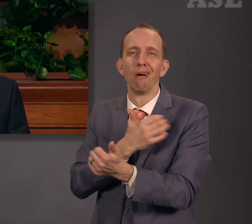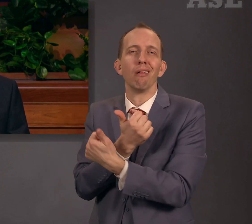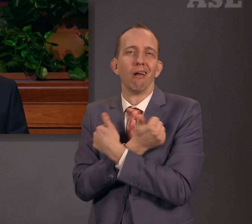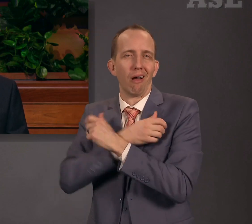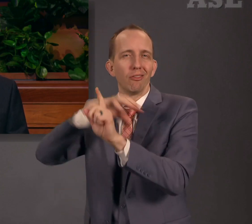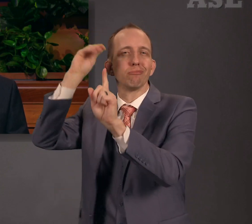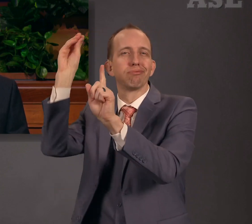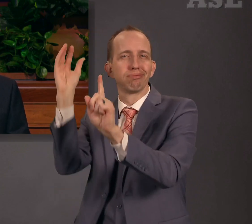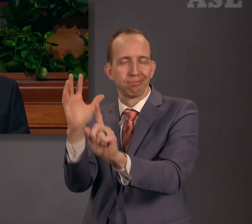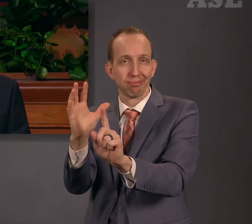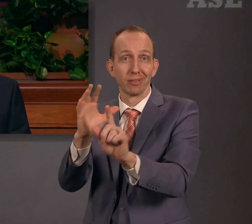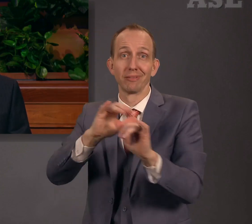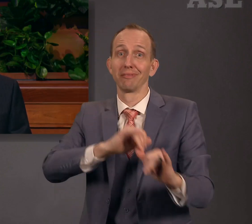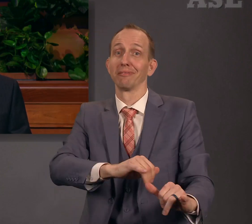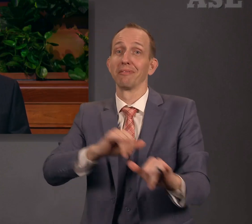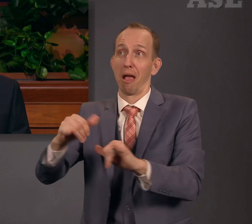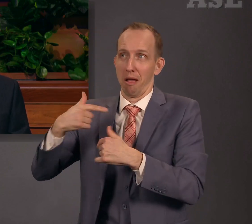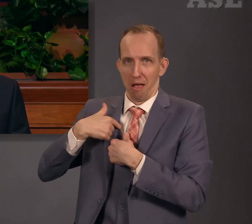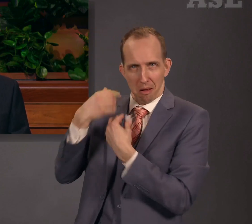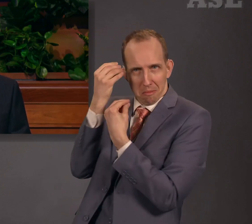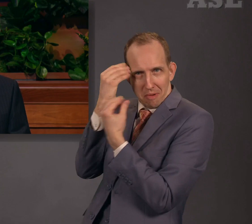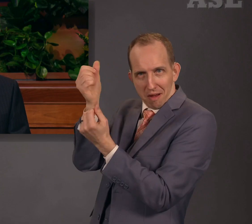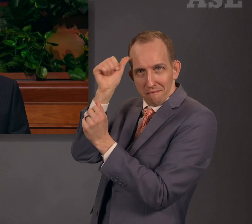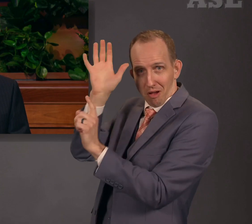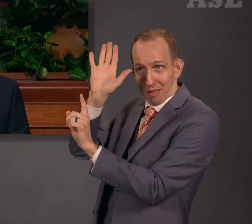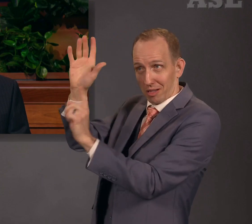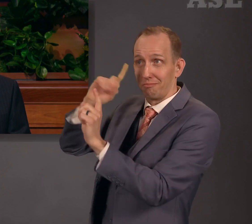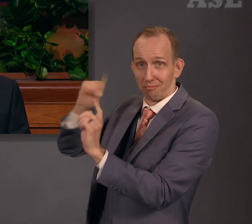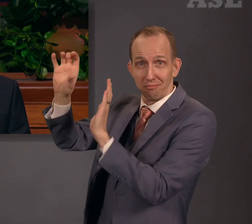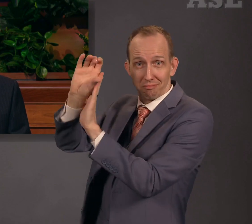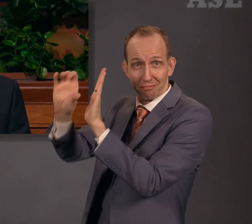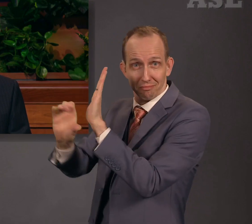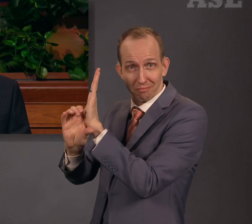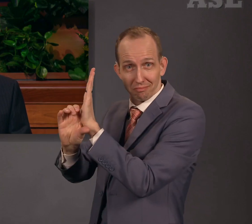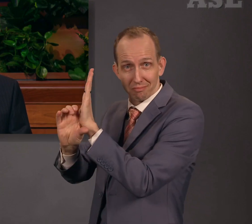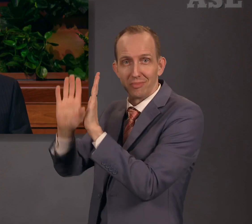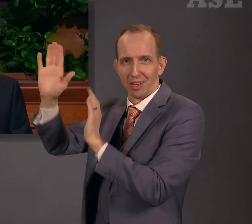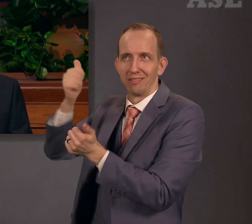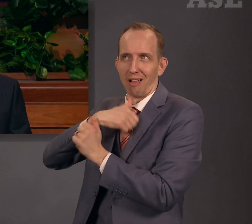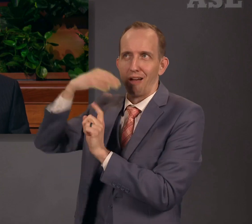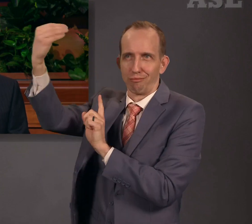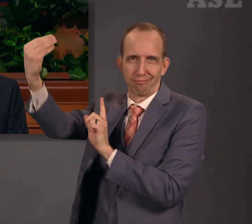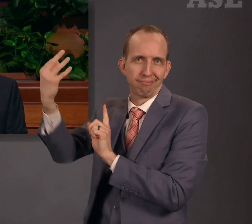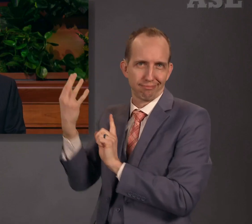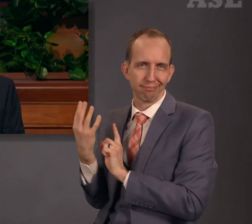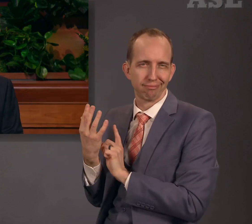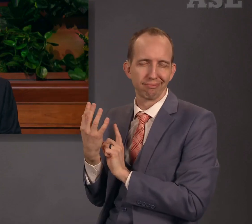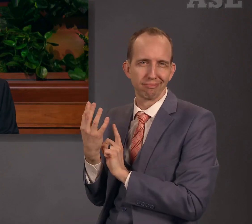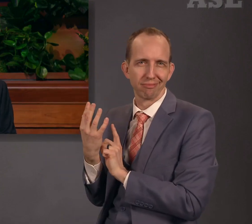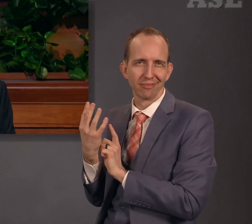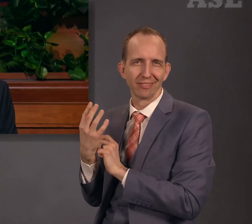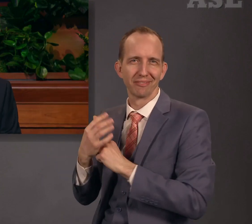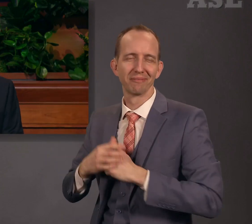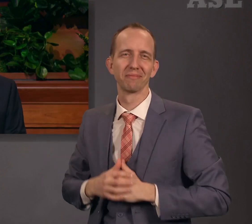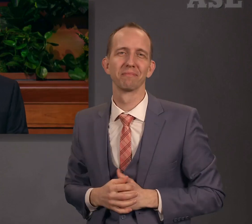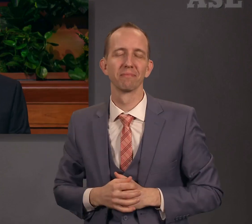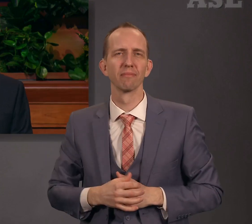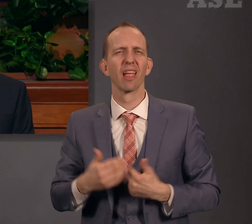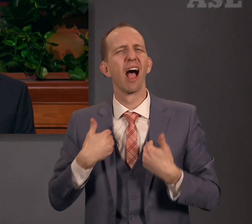Father's commandments, and abide in His love. I briefly have described several of the many ways we can